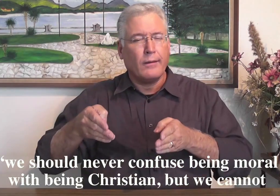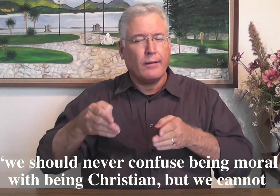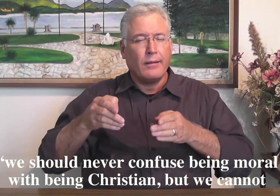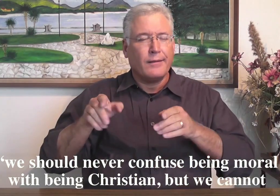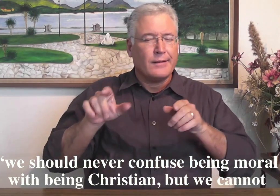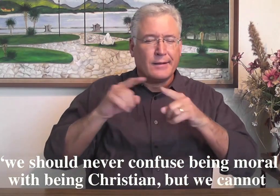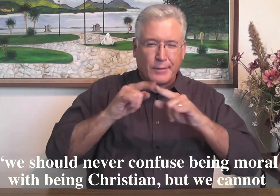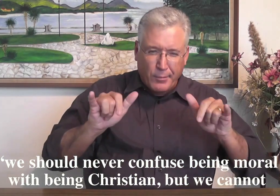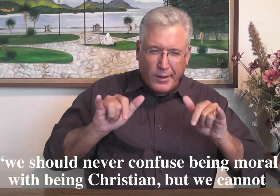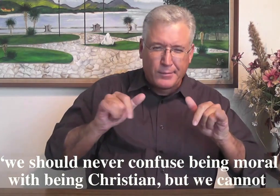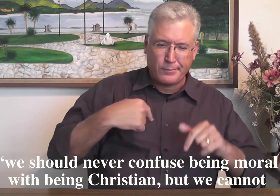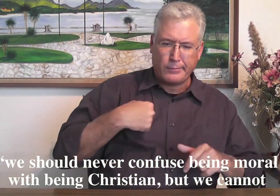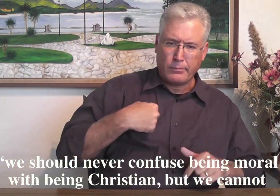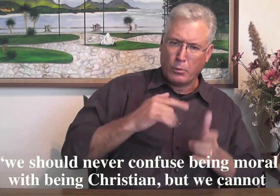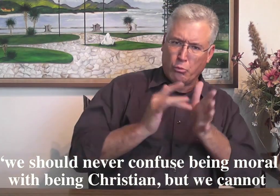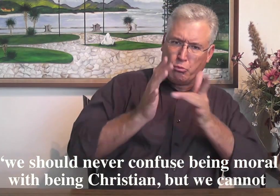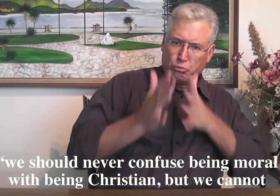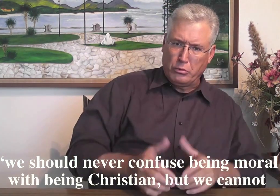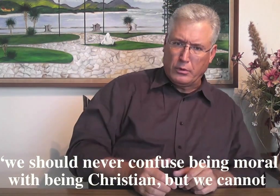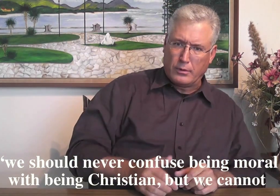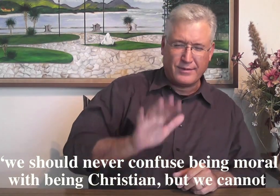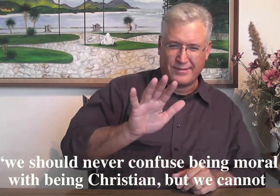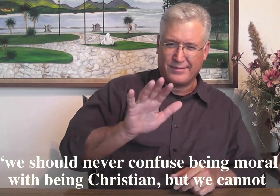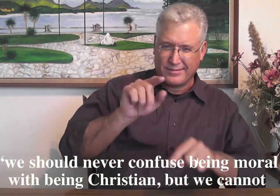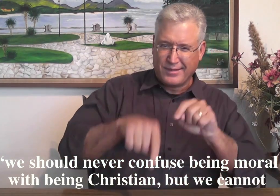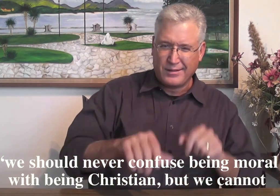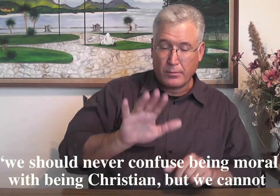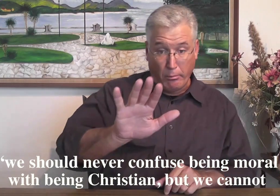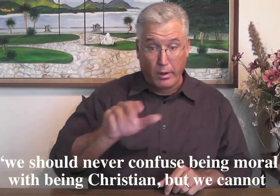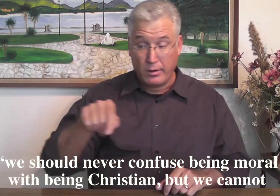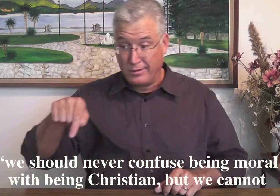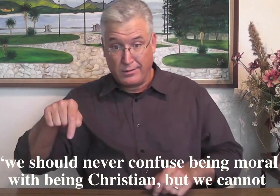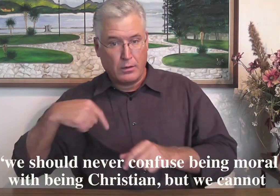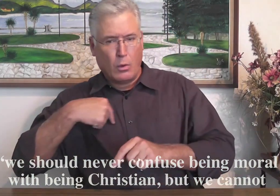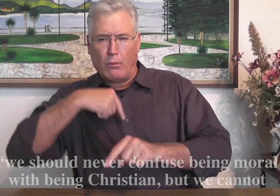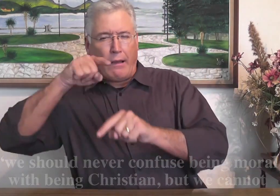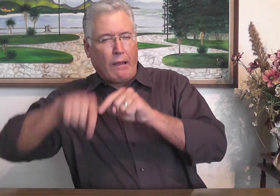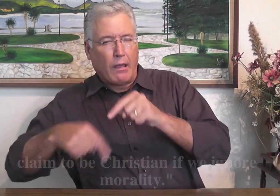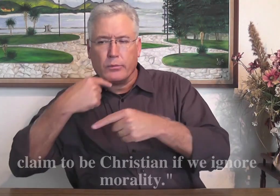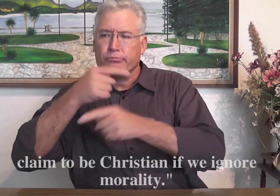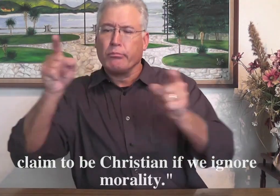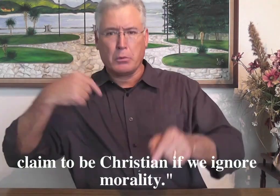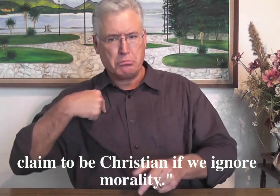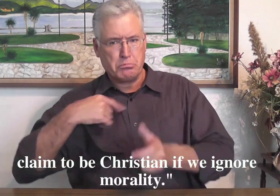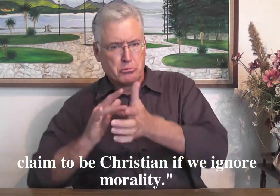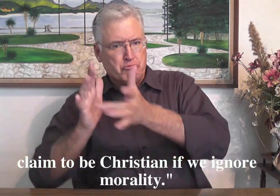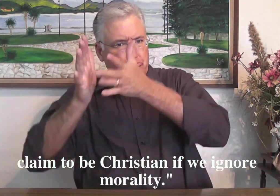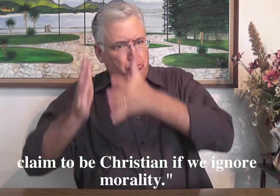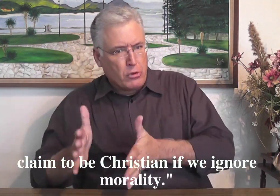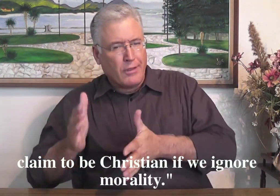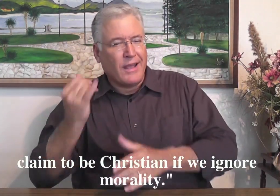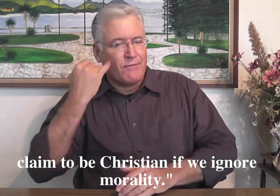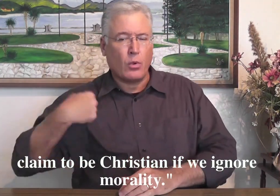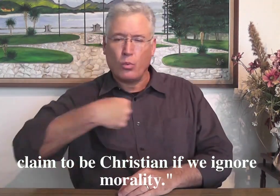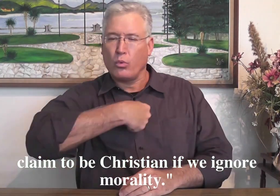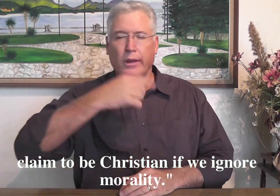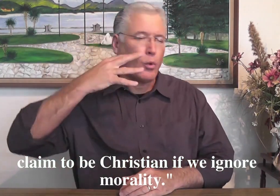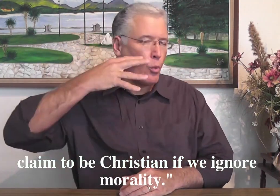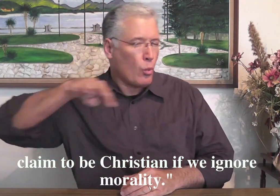a moral person, never confuse that with being a Christian. But we also